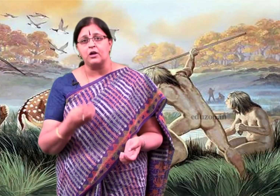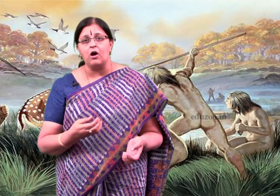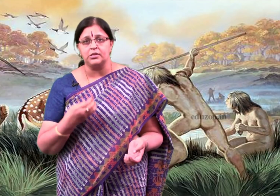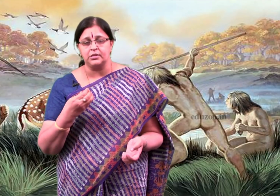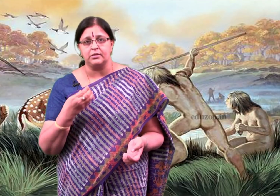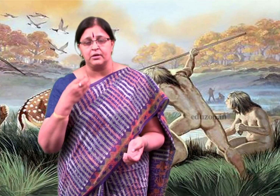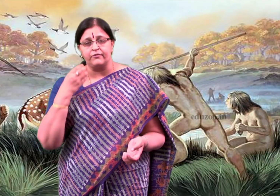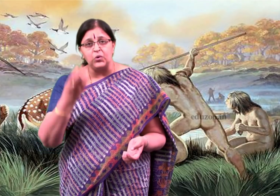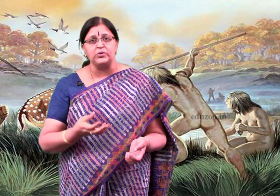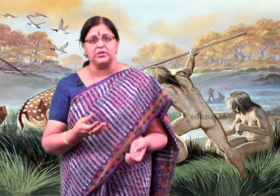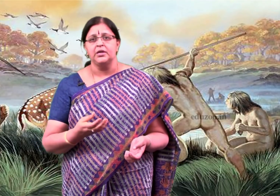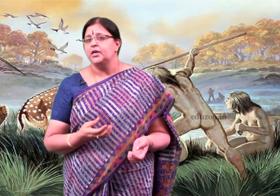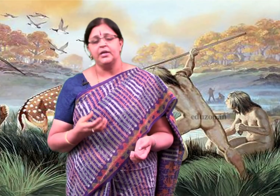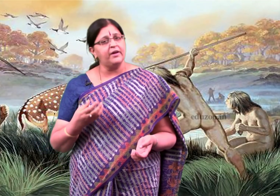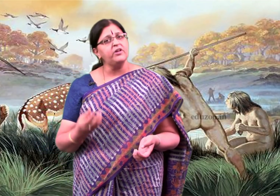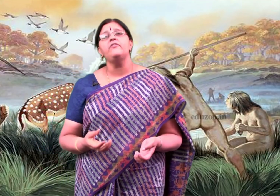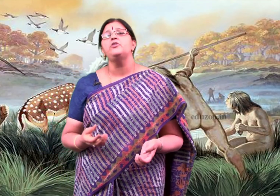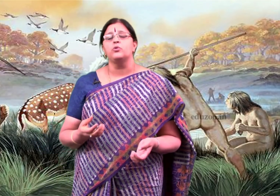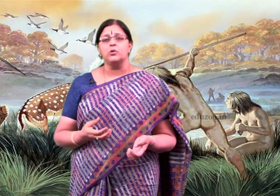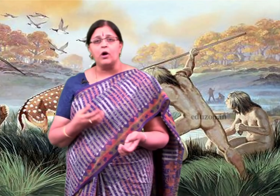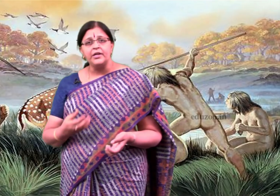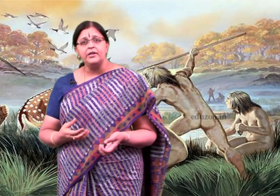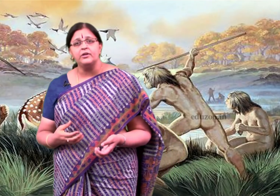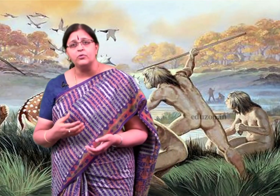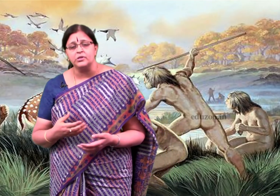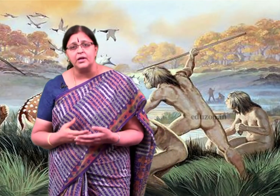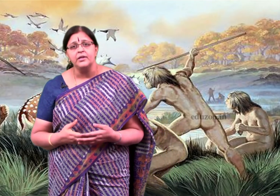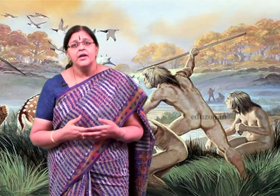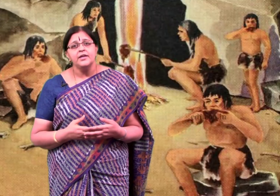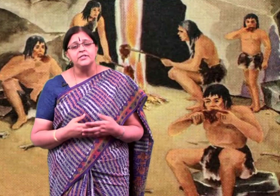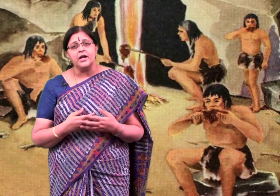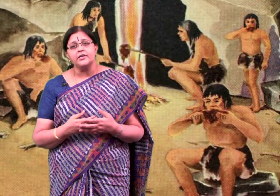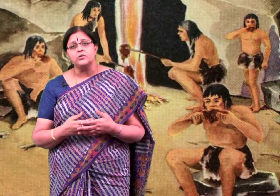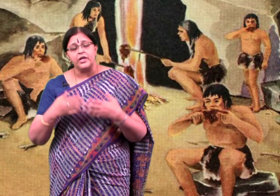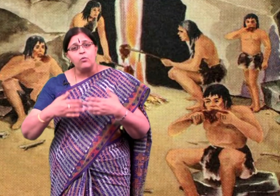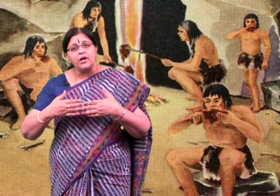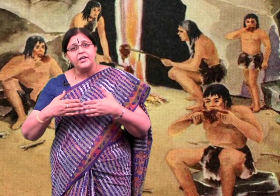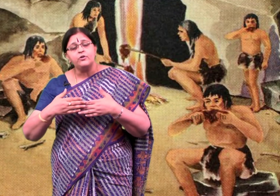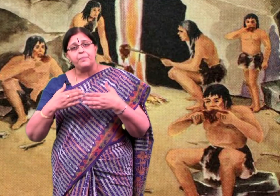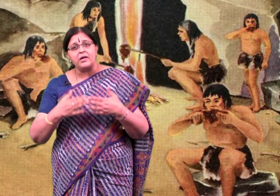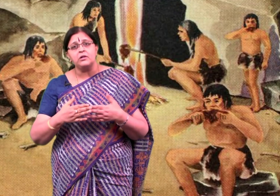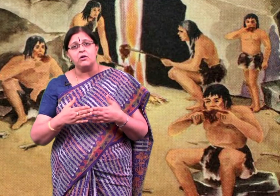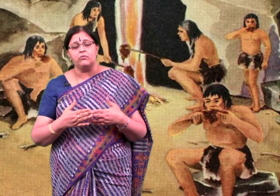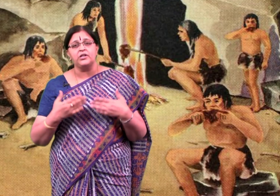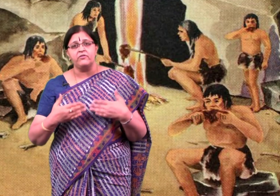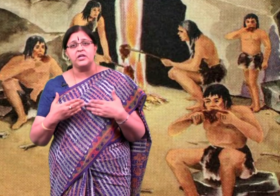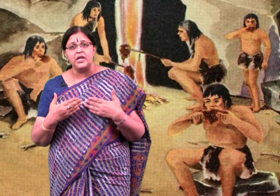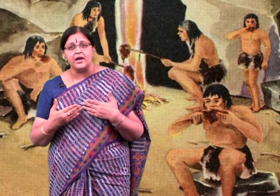his thoughts, his views, he never even knew, so what he did was that, he started slowly, he wanted to pass on whatever he,